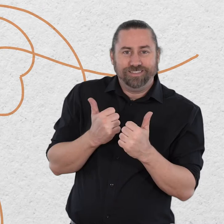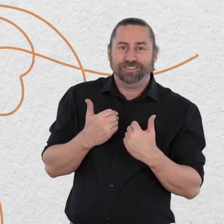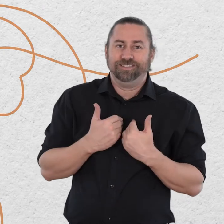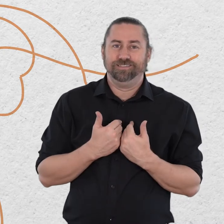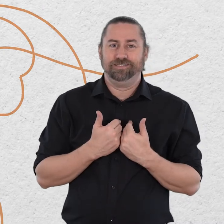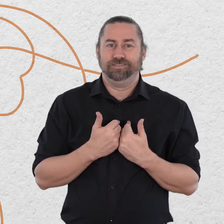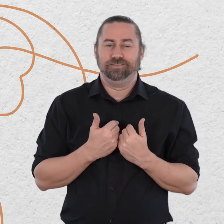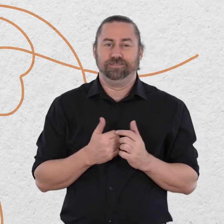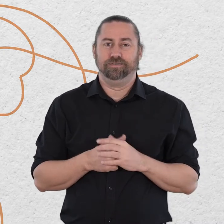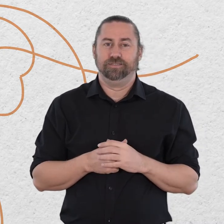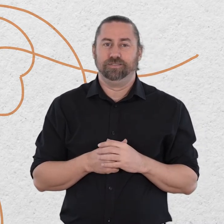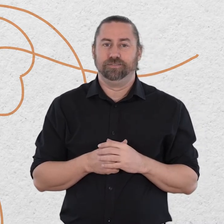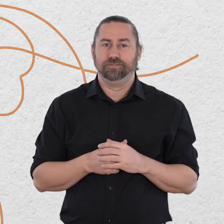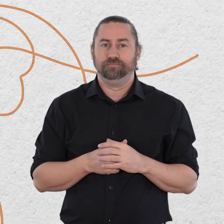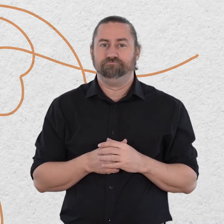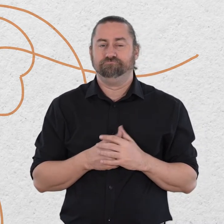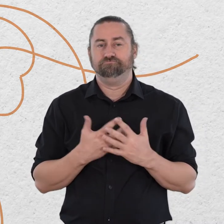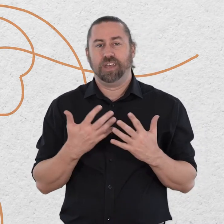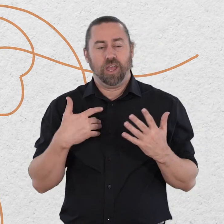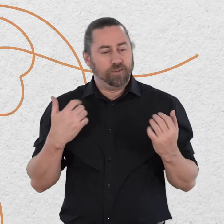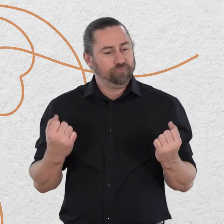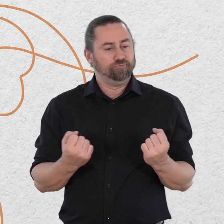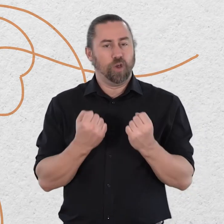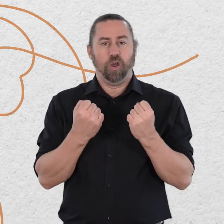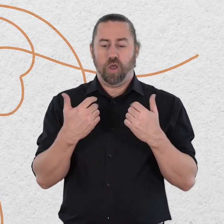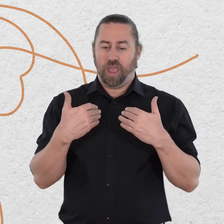may you be as strong and healthy as you can be